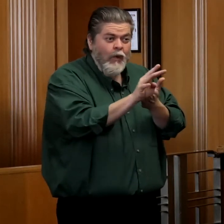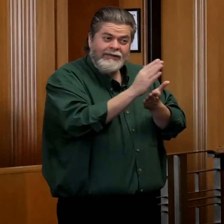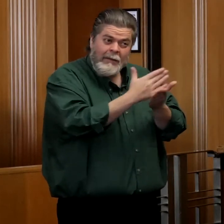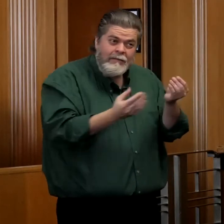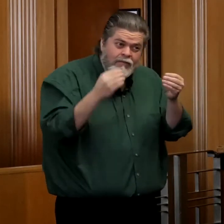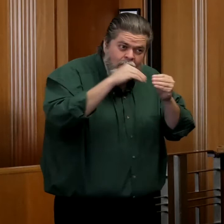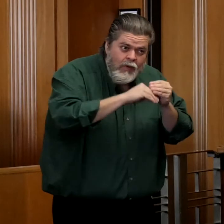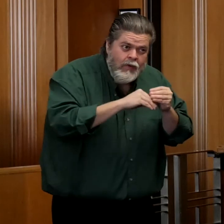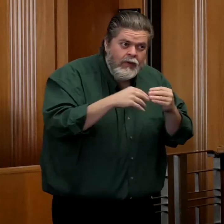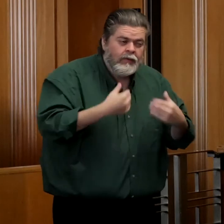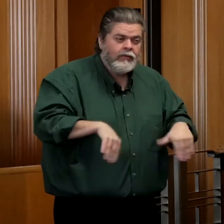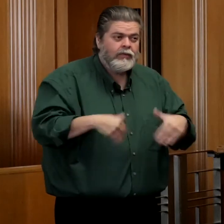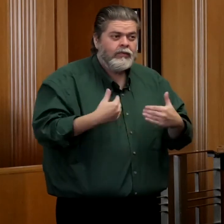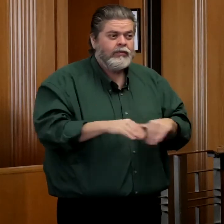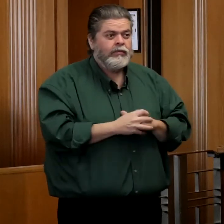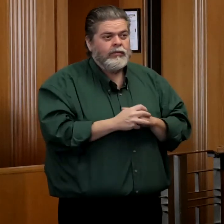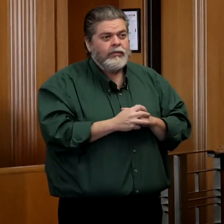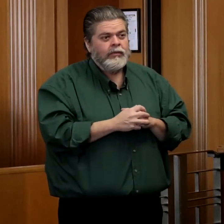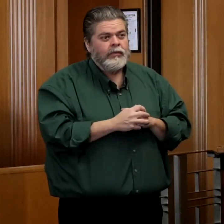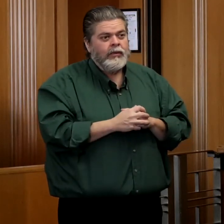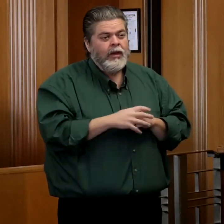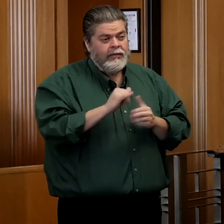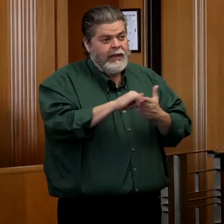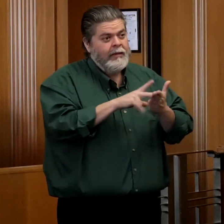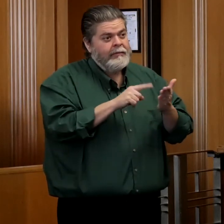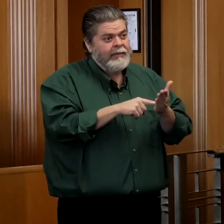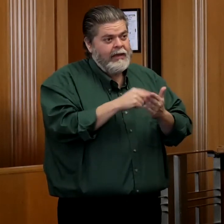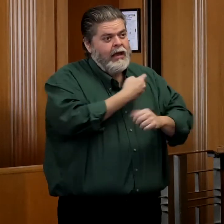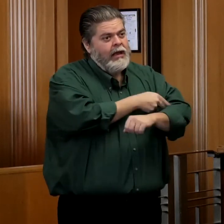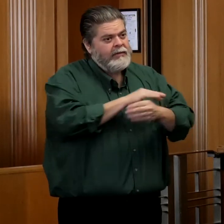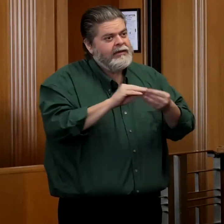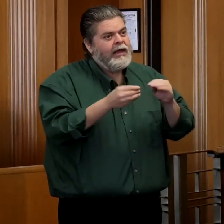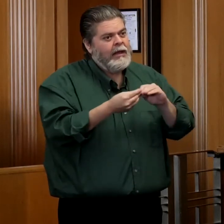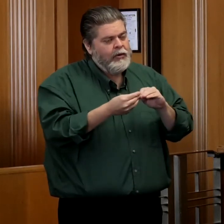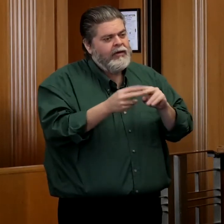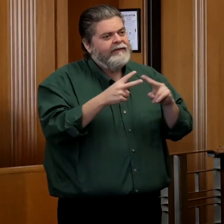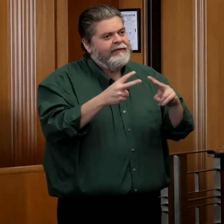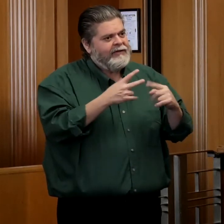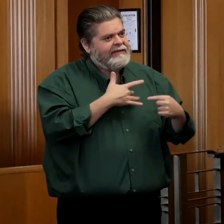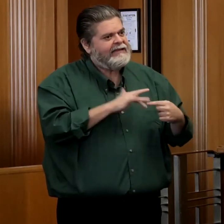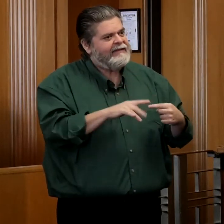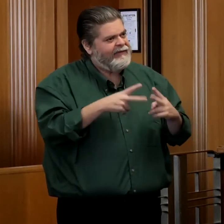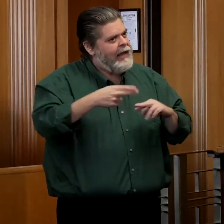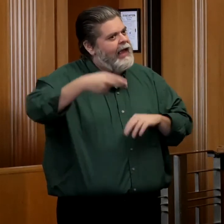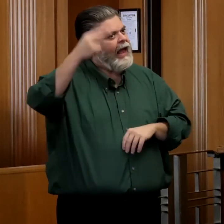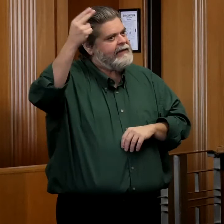As such, the hospital numbers continue to be very, very high.